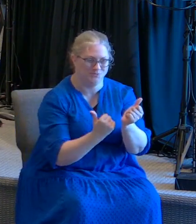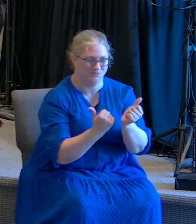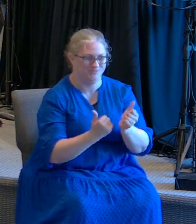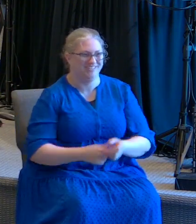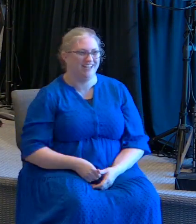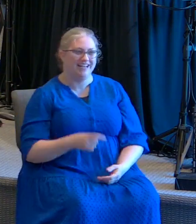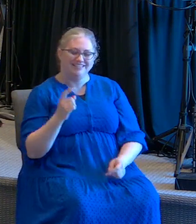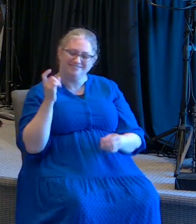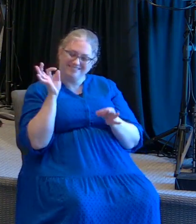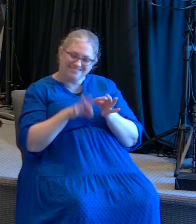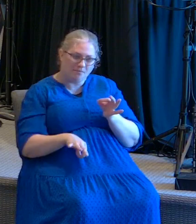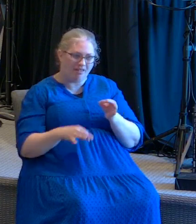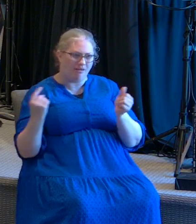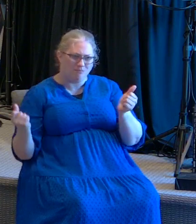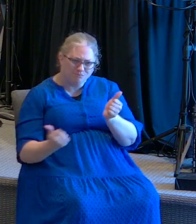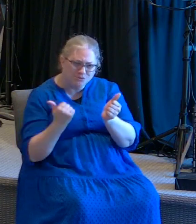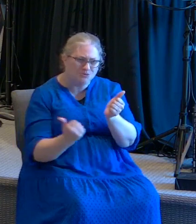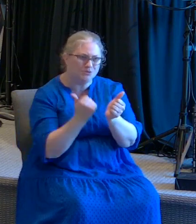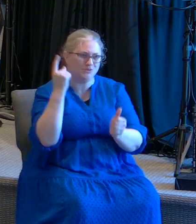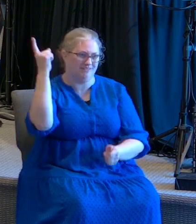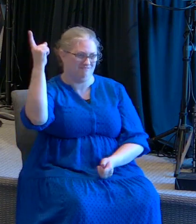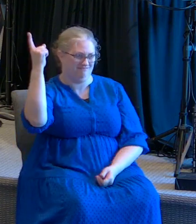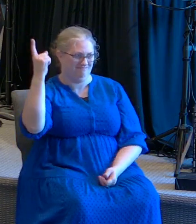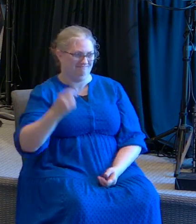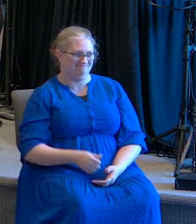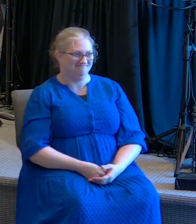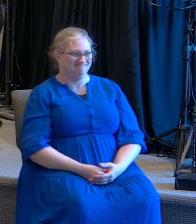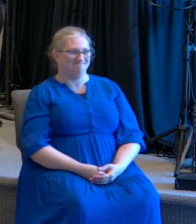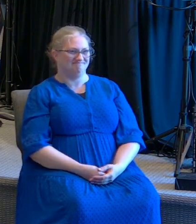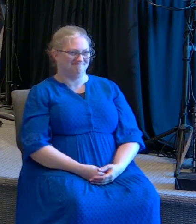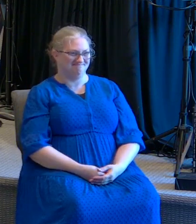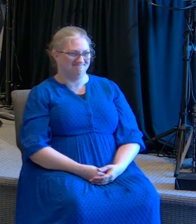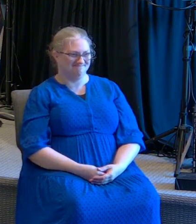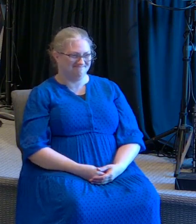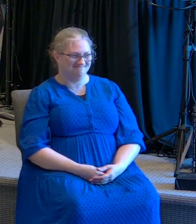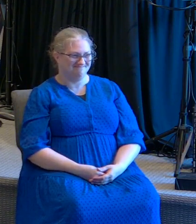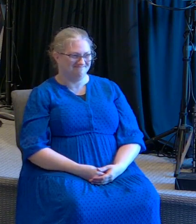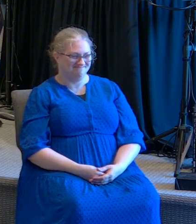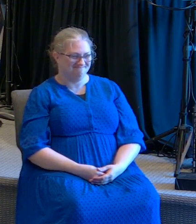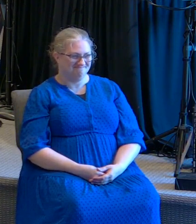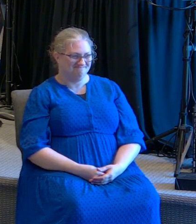Just pursue Him. Simplemente busca. Ve tras de Él.